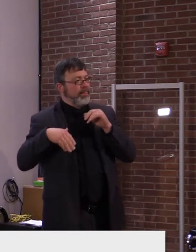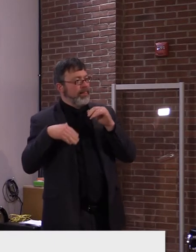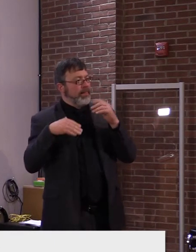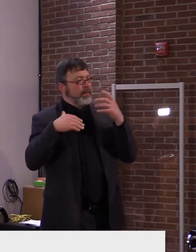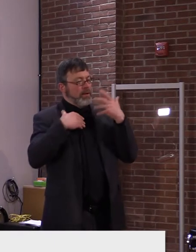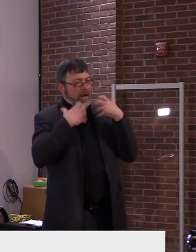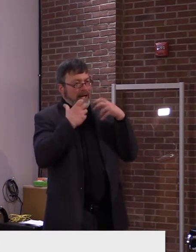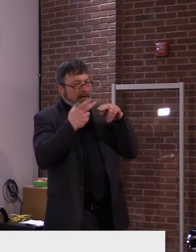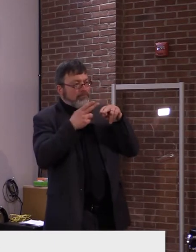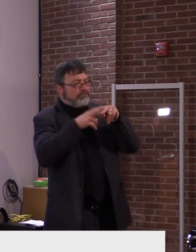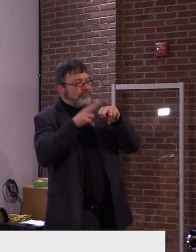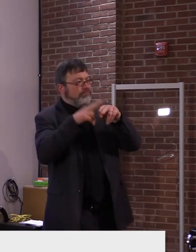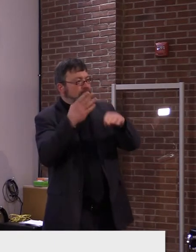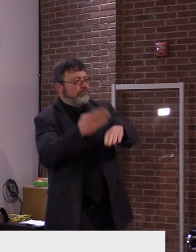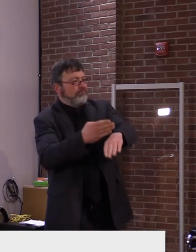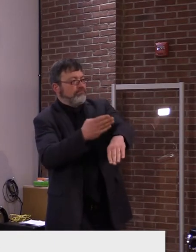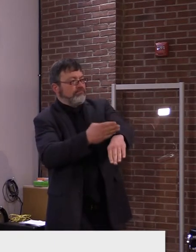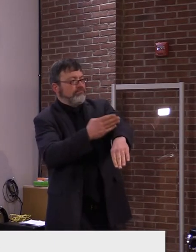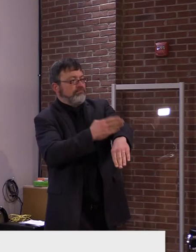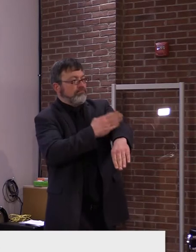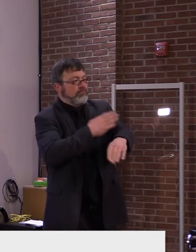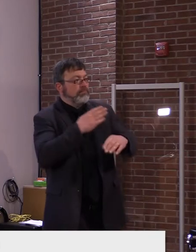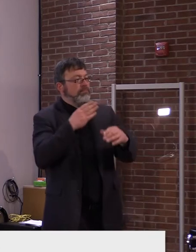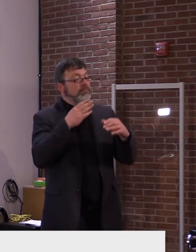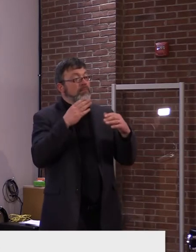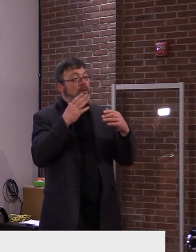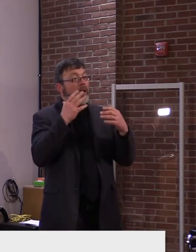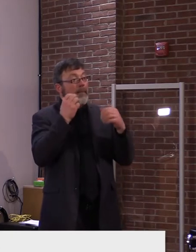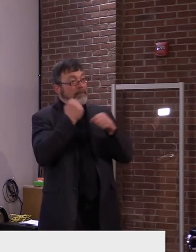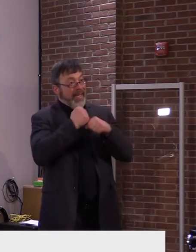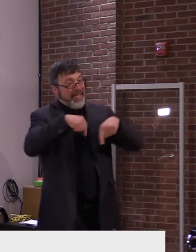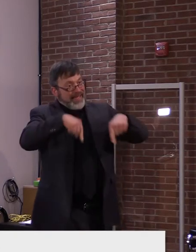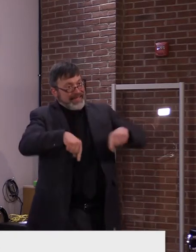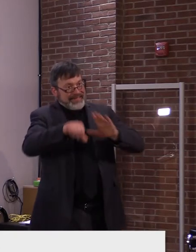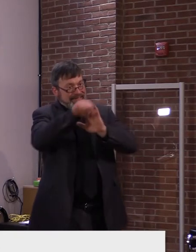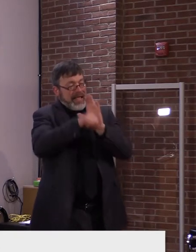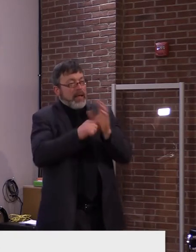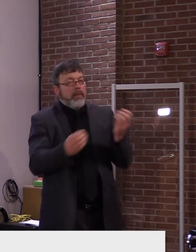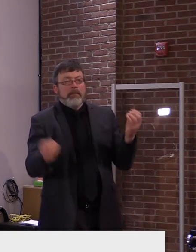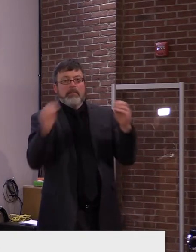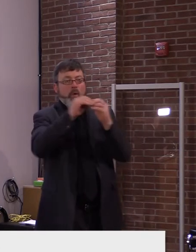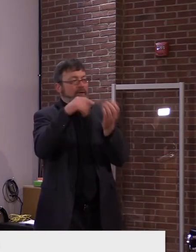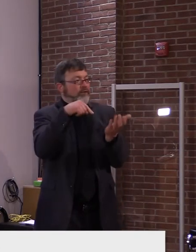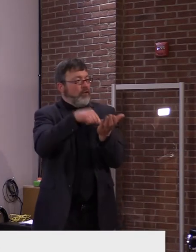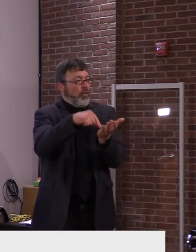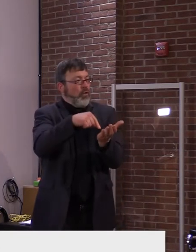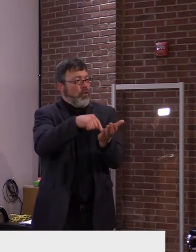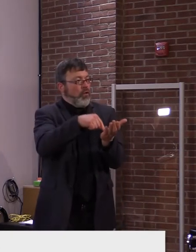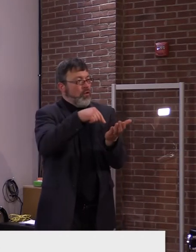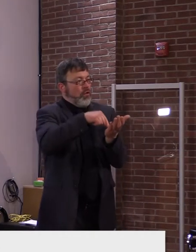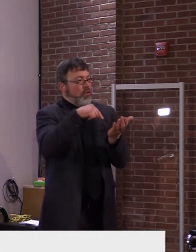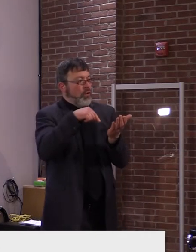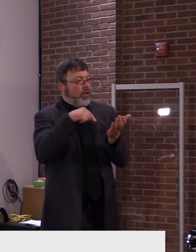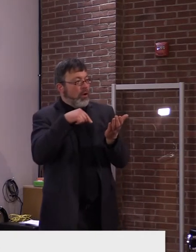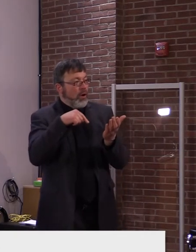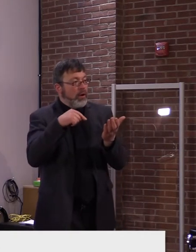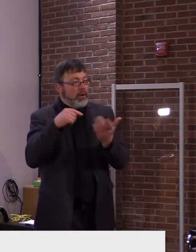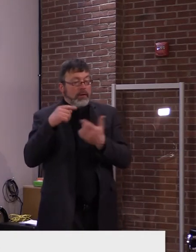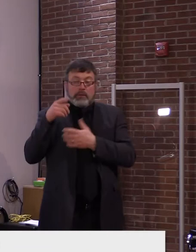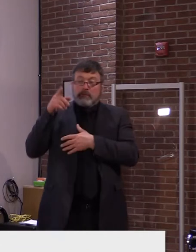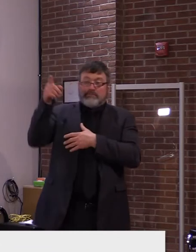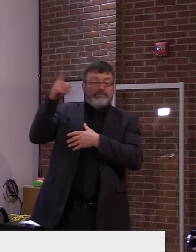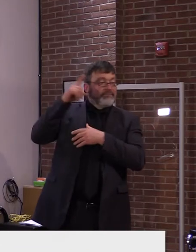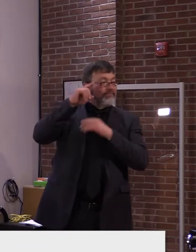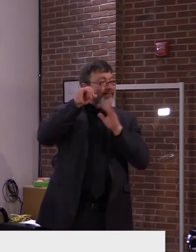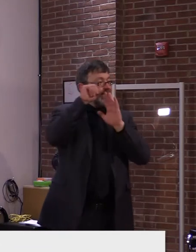and we put a lot of, uh, issues forward, uh, that, uh, the legislature has agreed to and, uh, come up with some